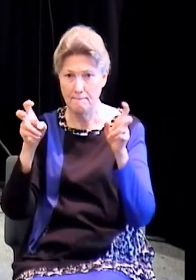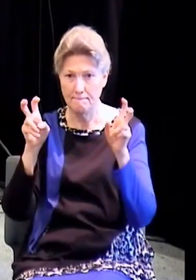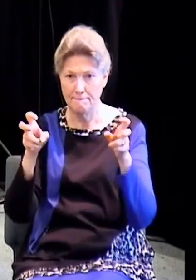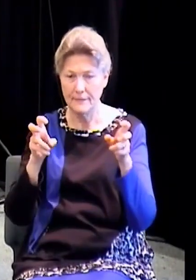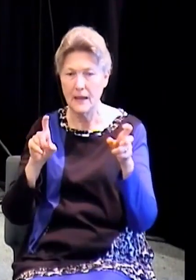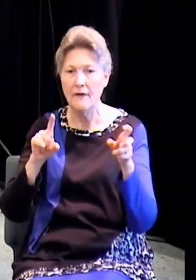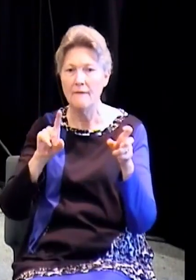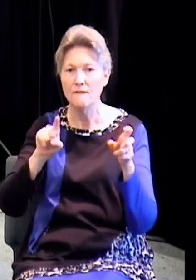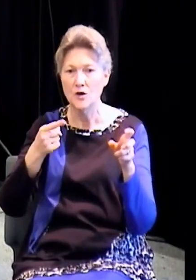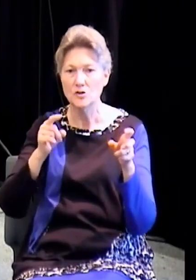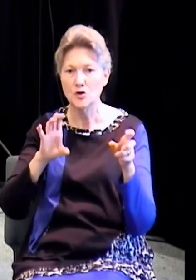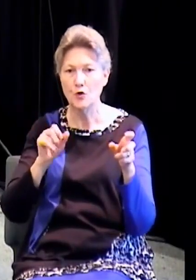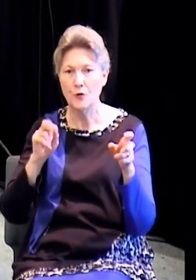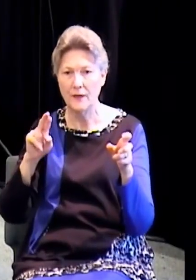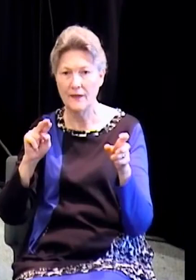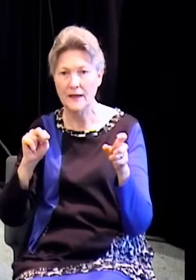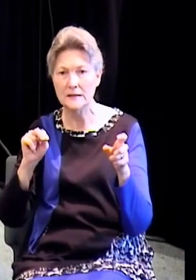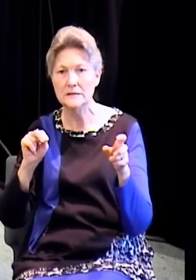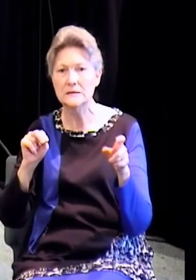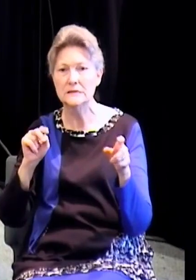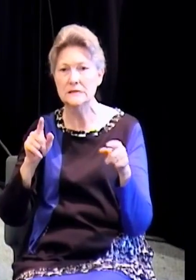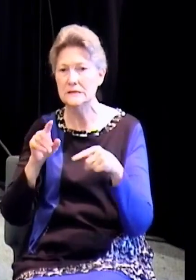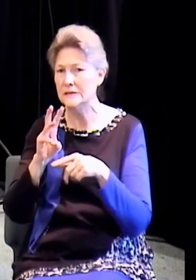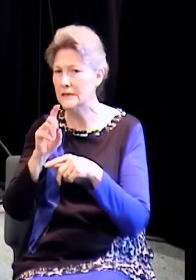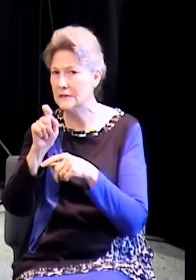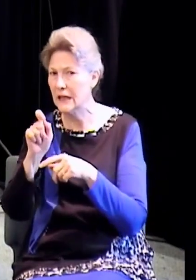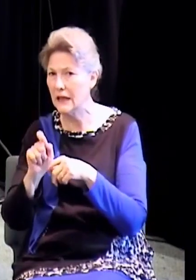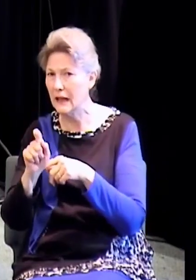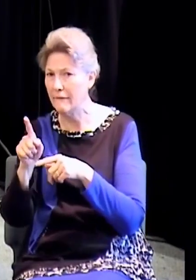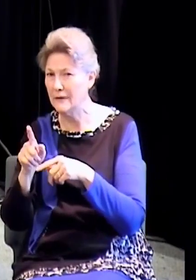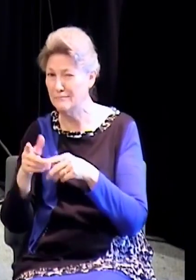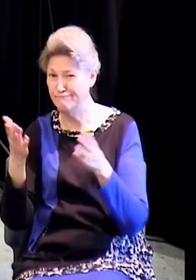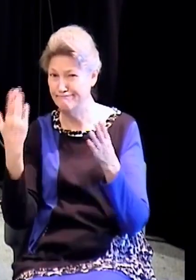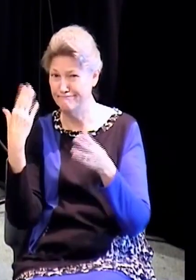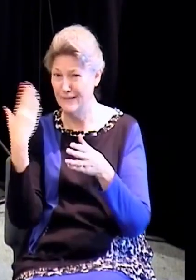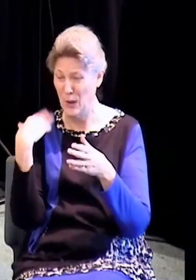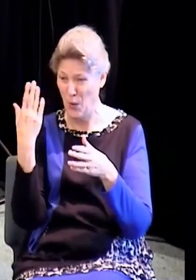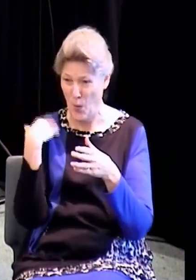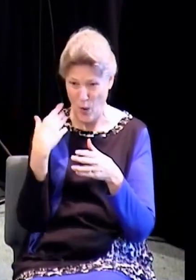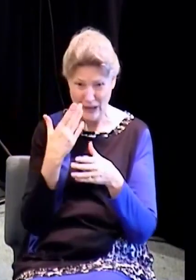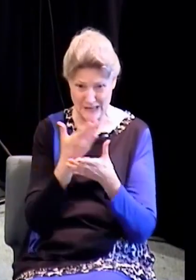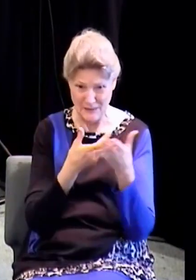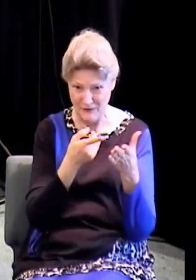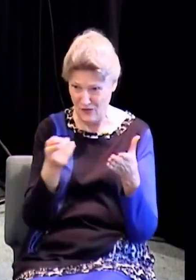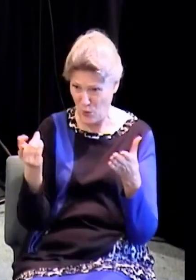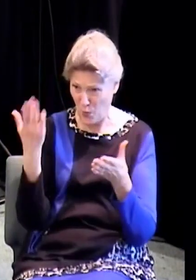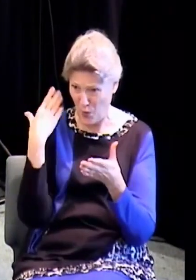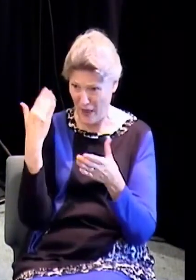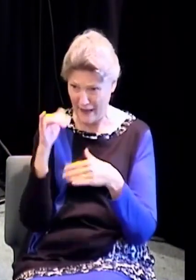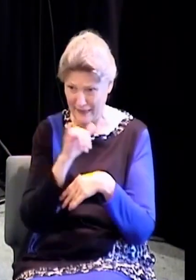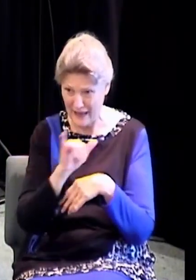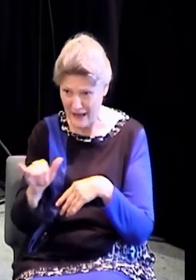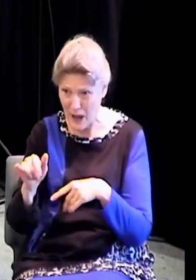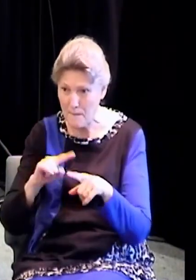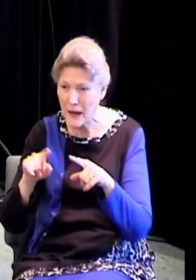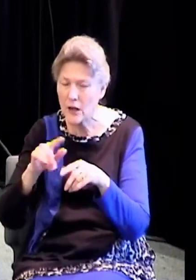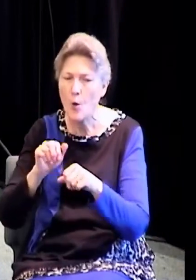change. And such were some of you, but you are washed, but you are